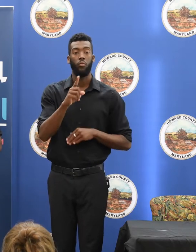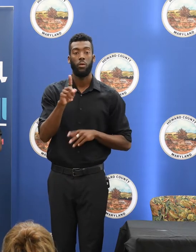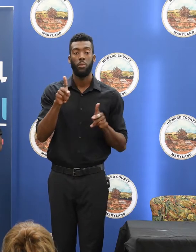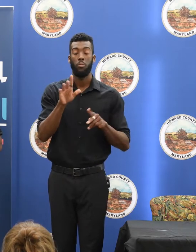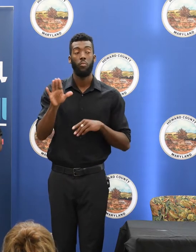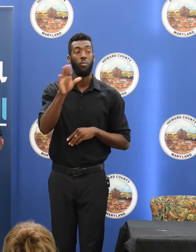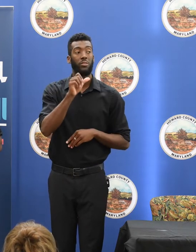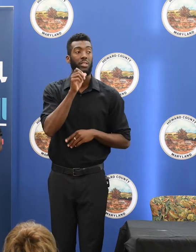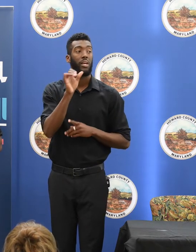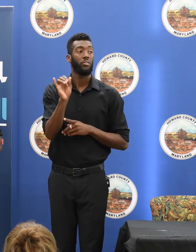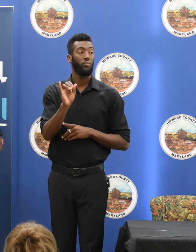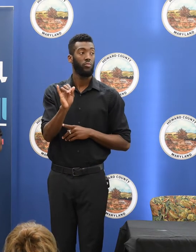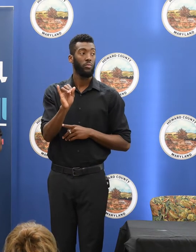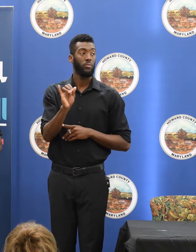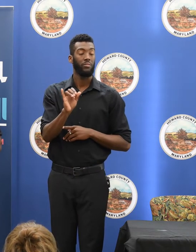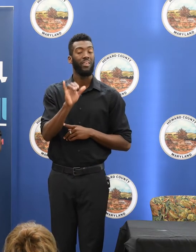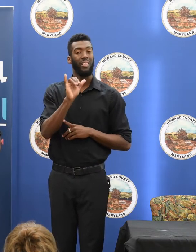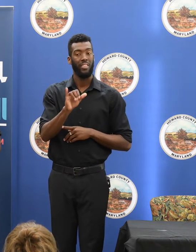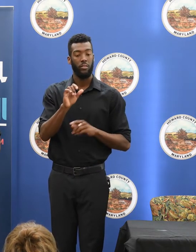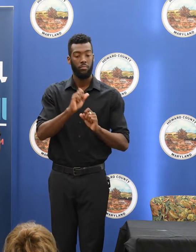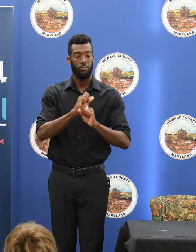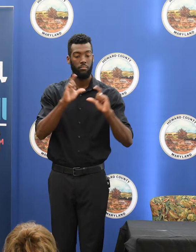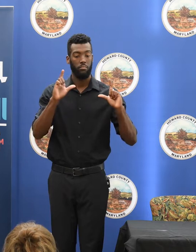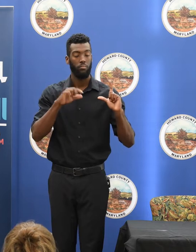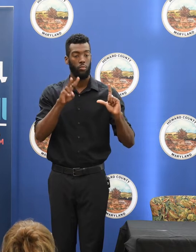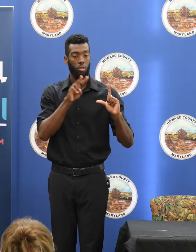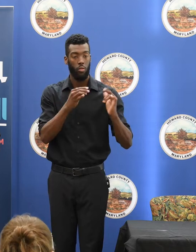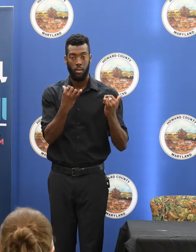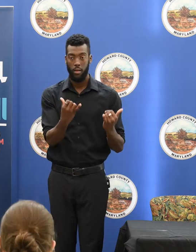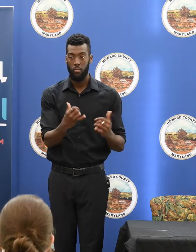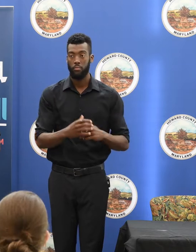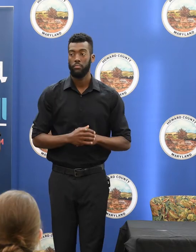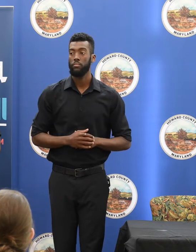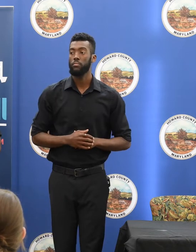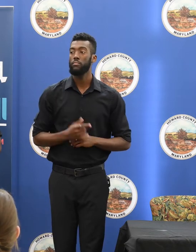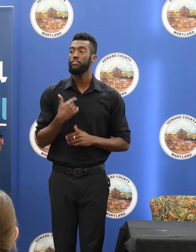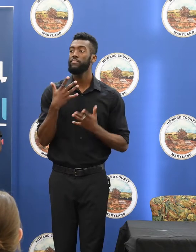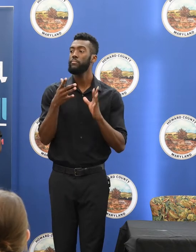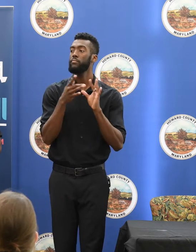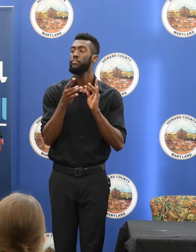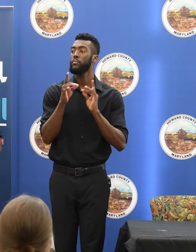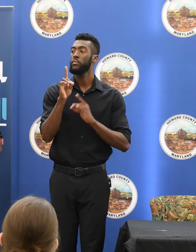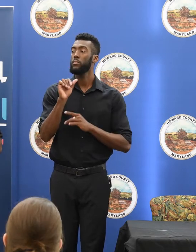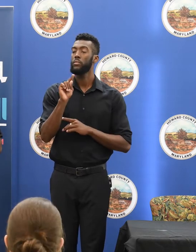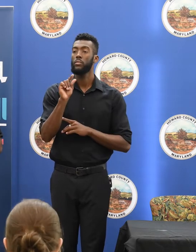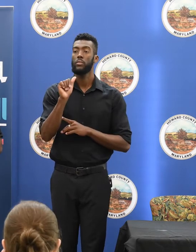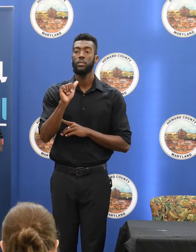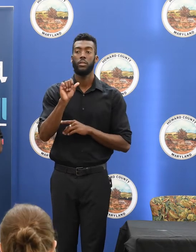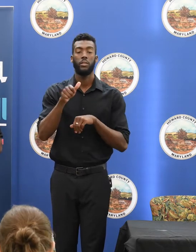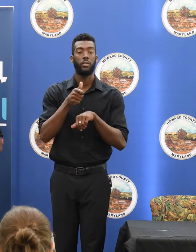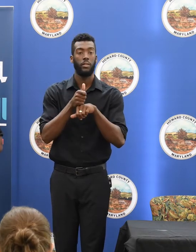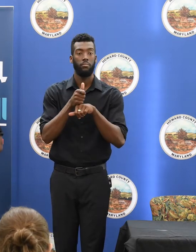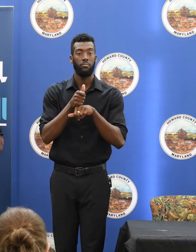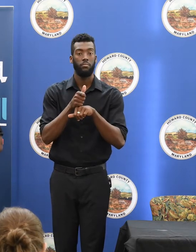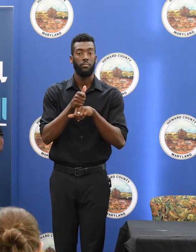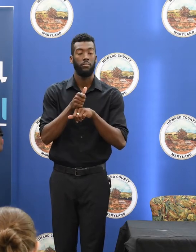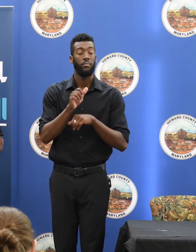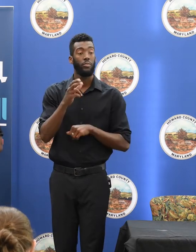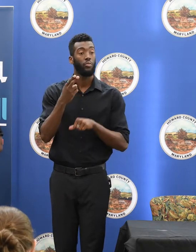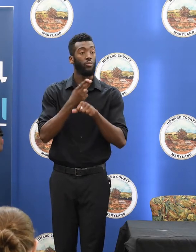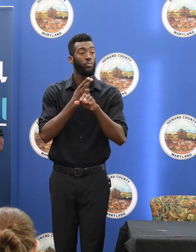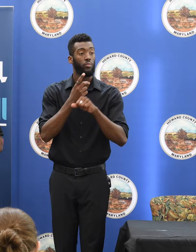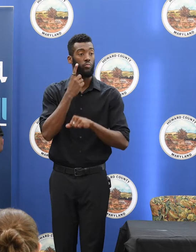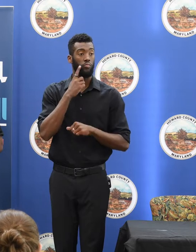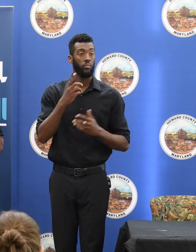a piece that we're looking at. Now, I mentioned the data sets that we're using. We use these data to set and